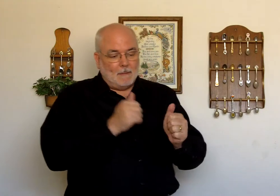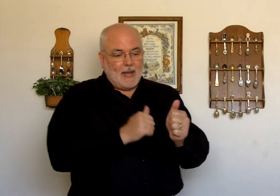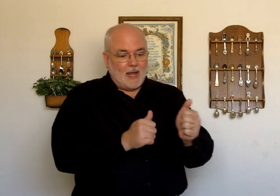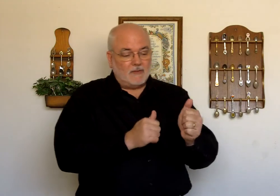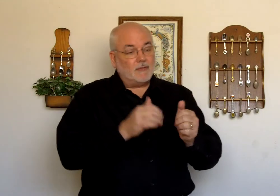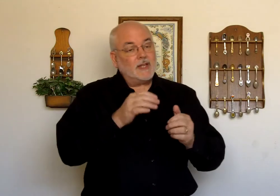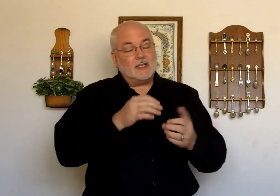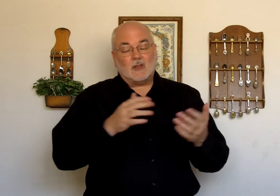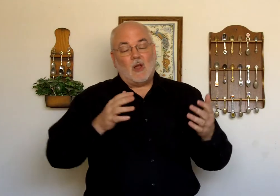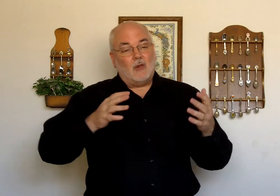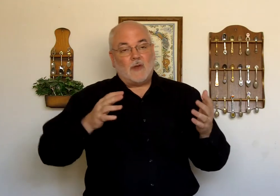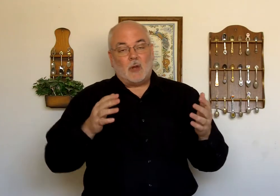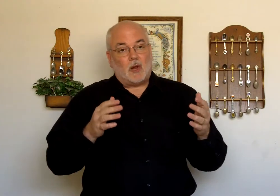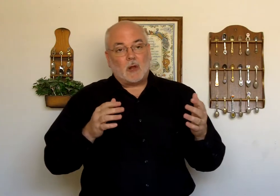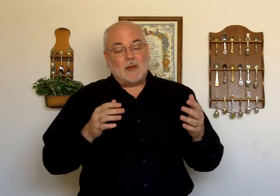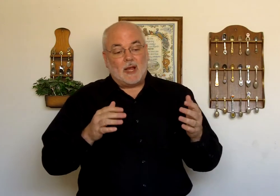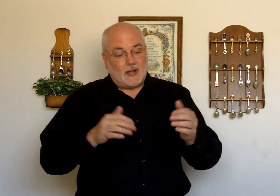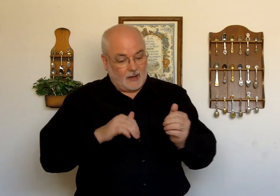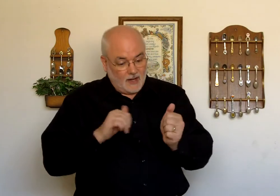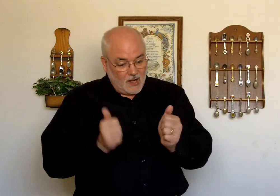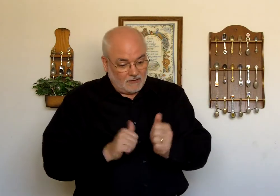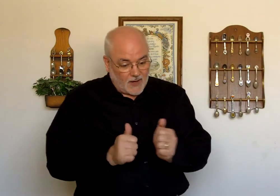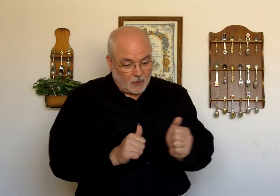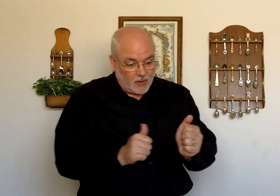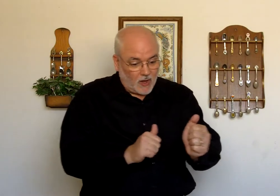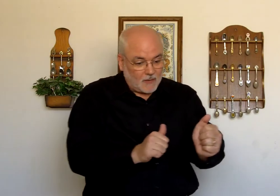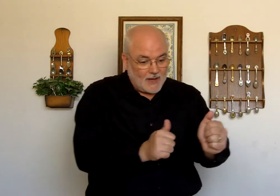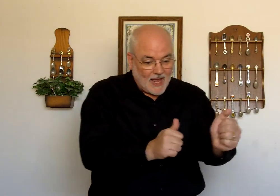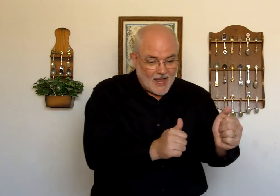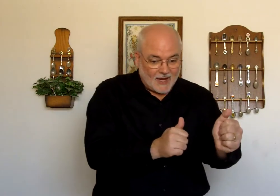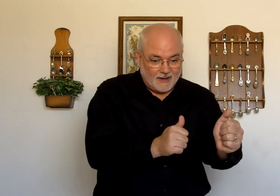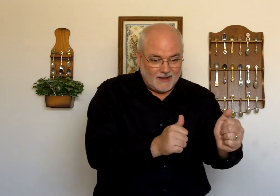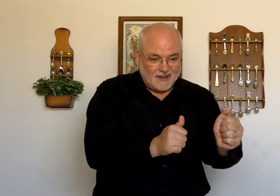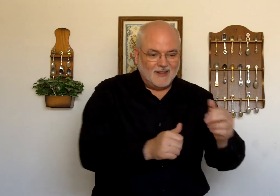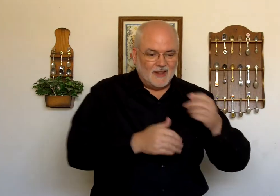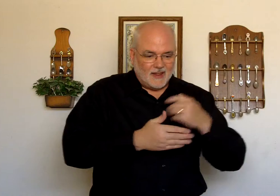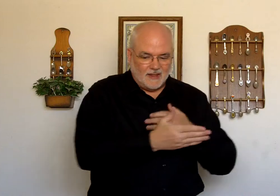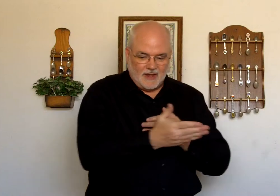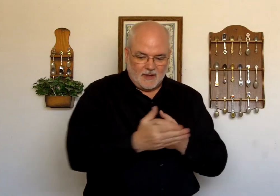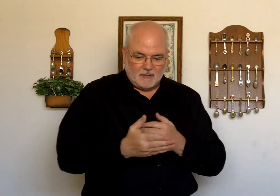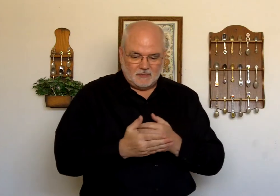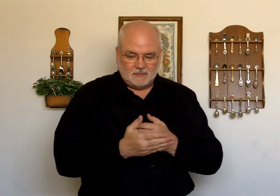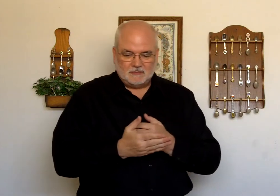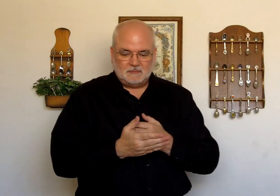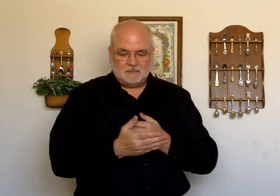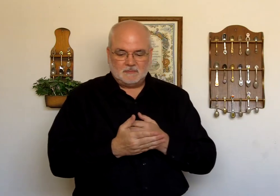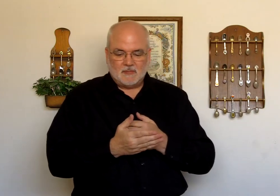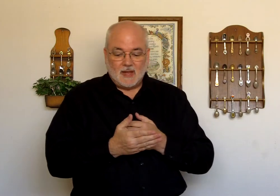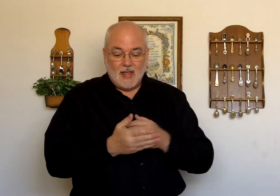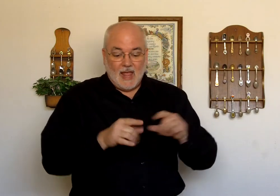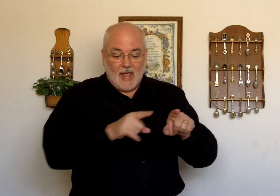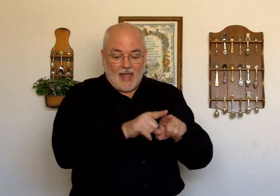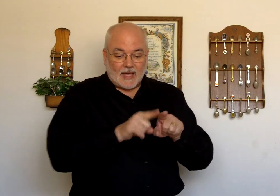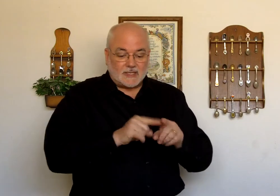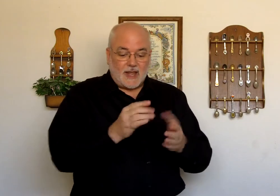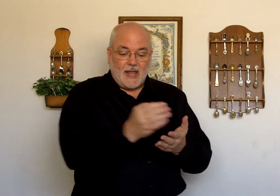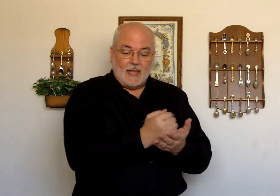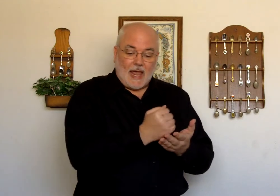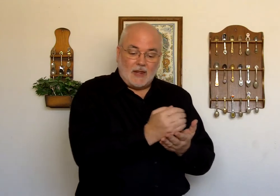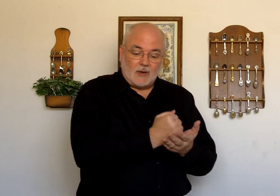This is all follow along behind. Follow along behind. Them. As they gather